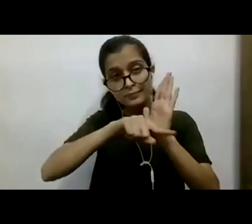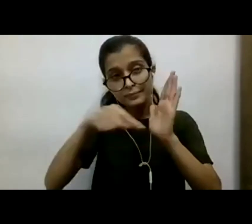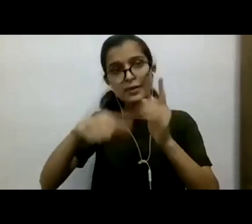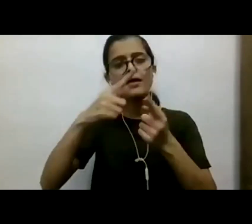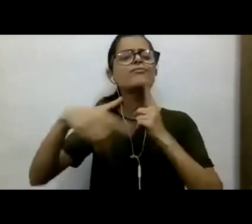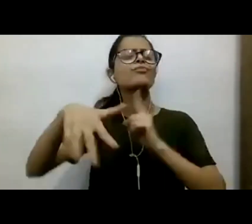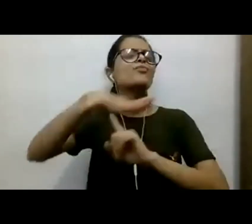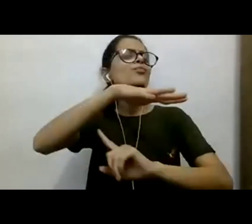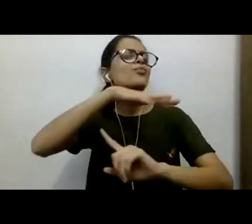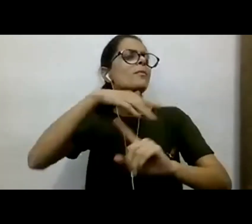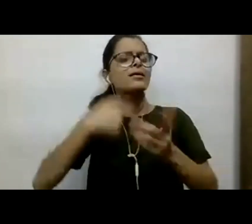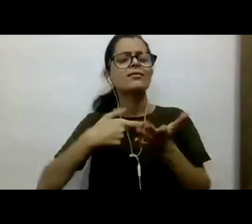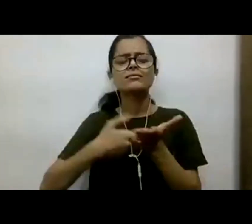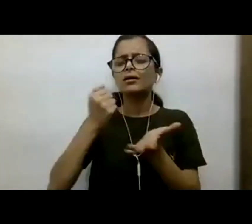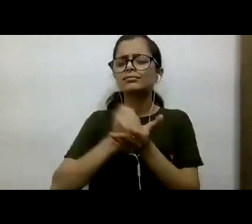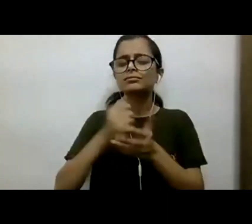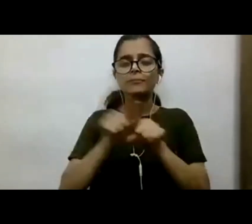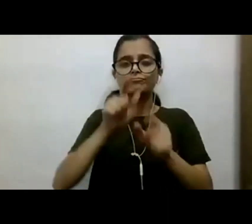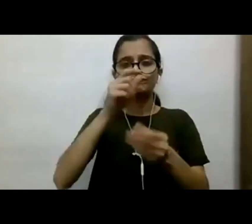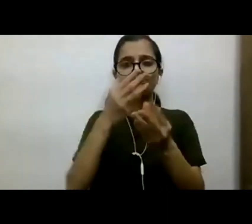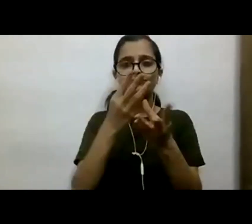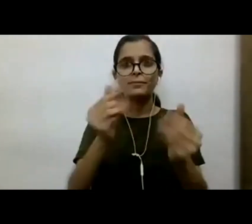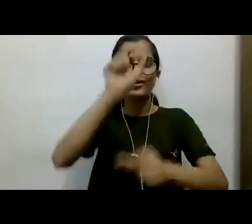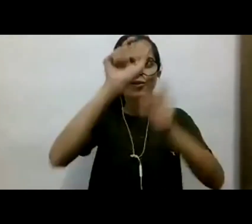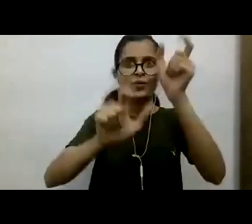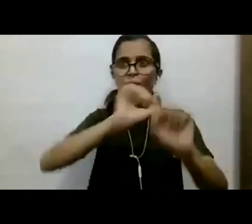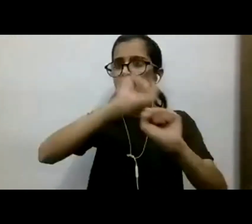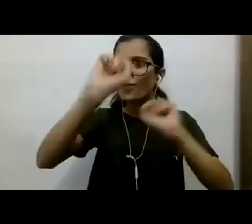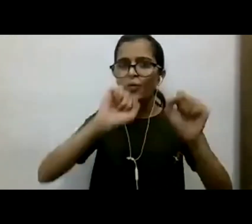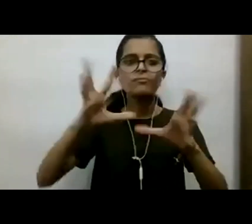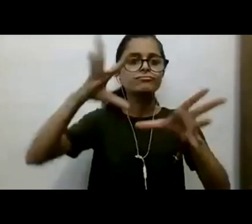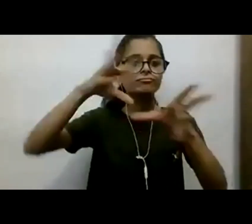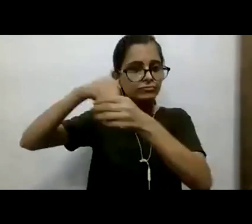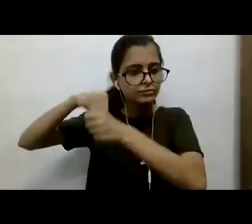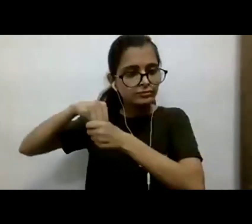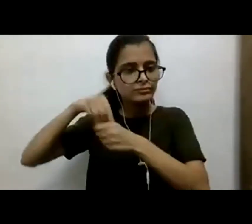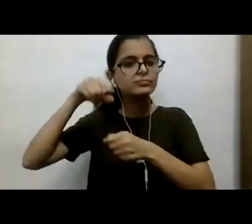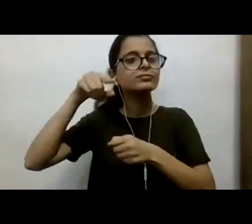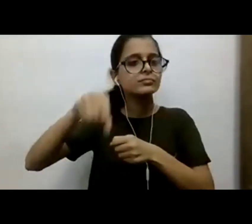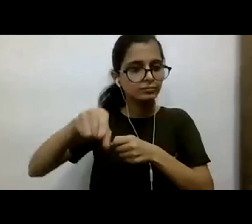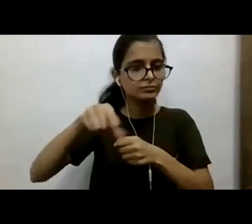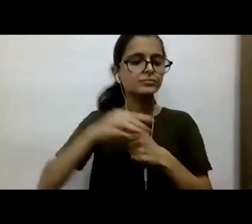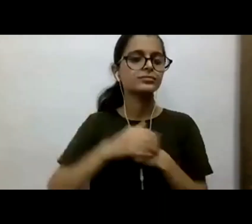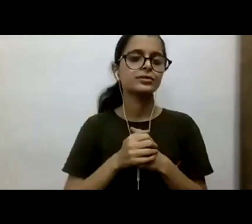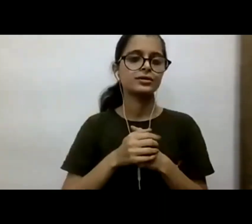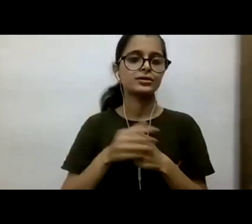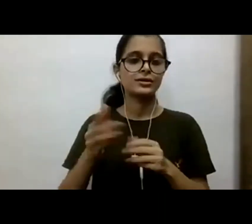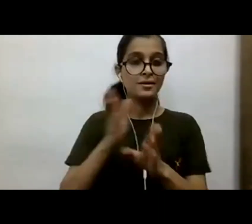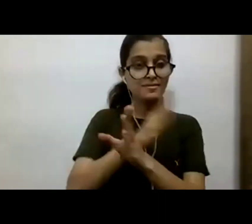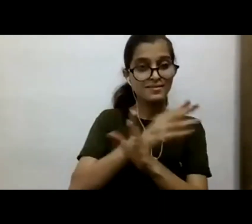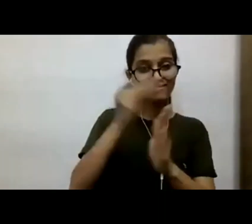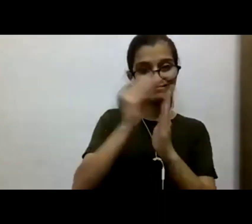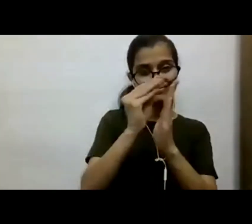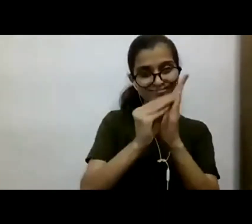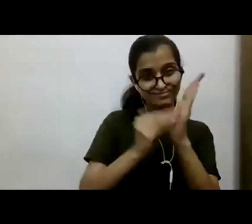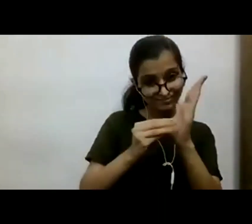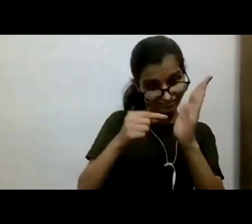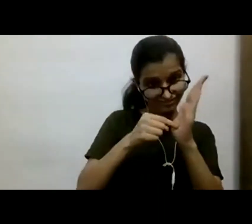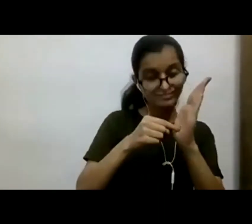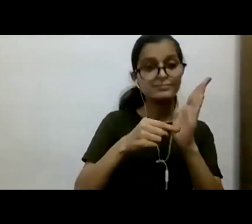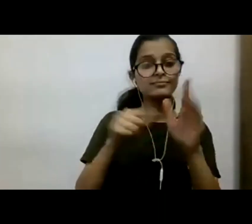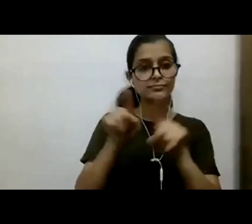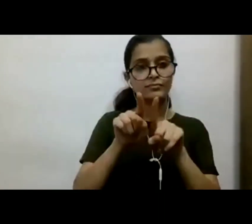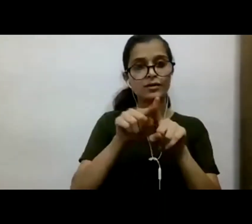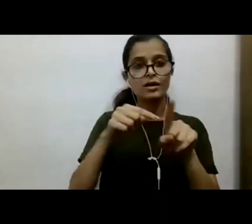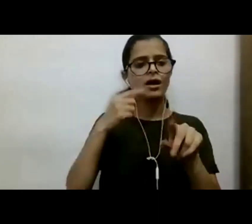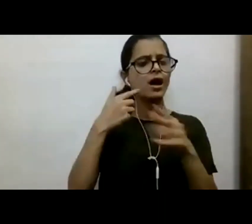public participation and prior notice, as far as our policies are concerned, a prior notification. So once we have the information,